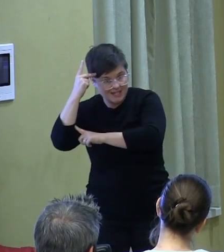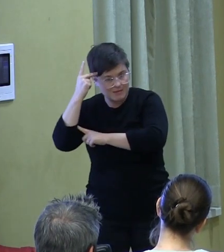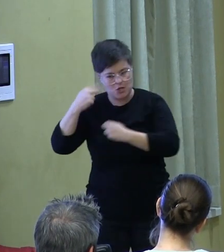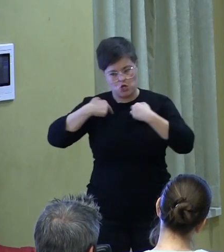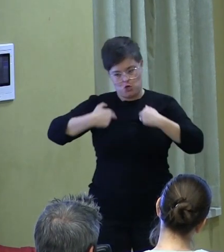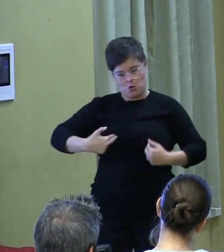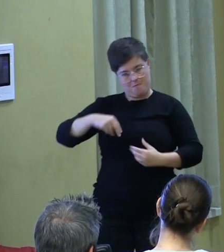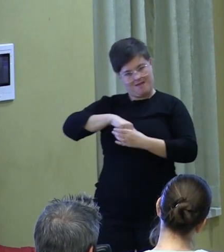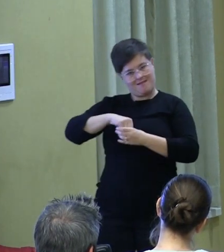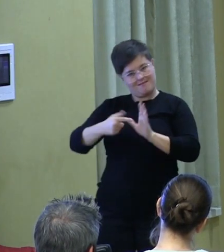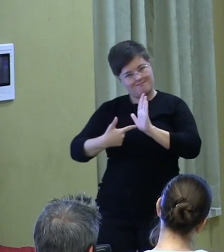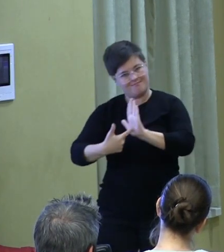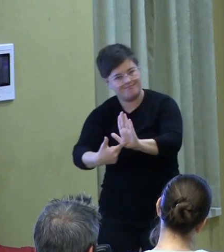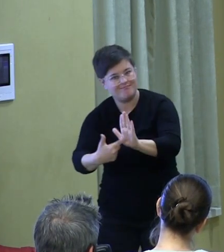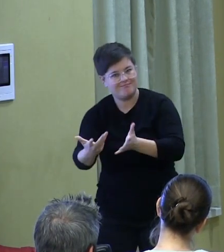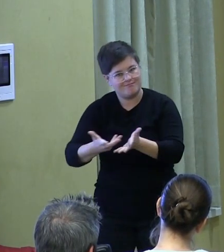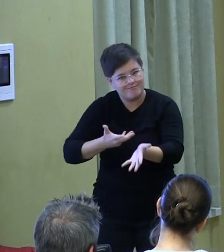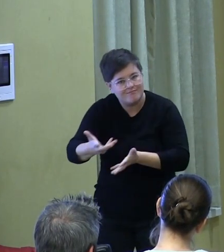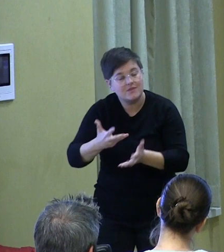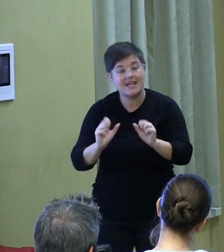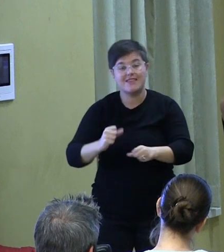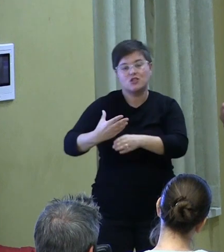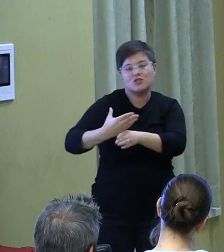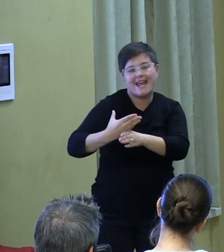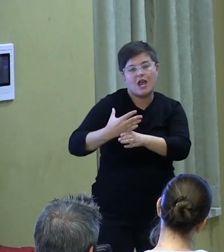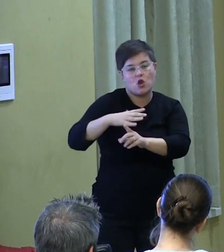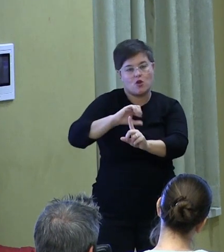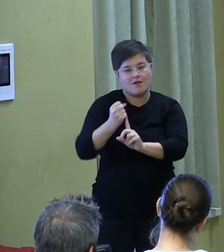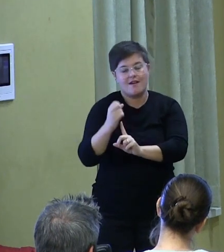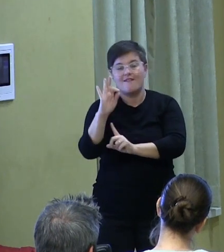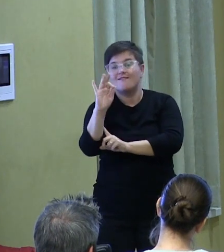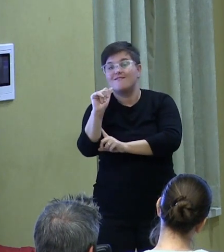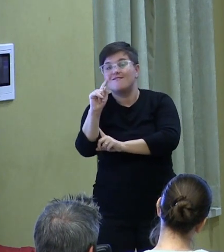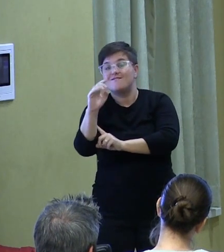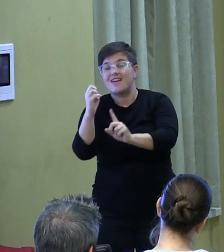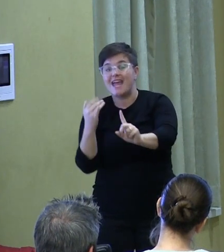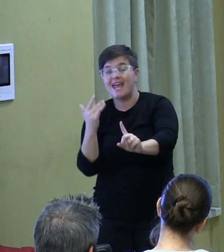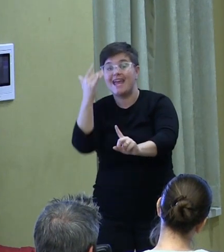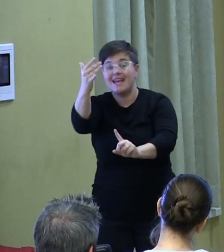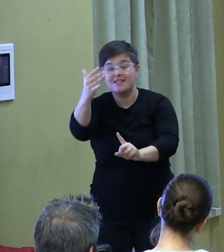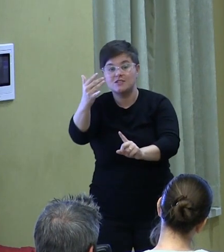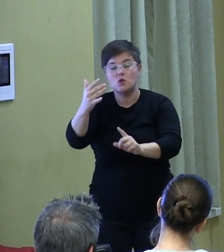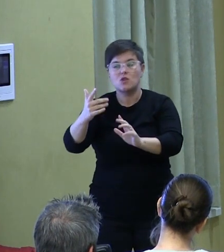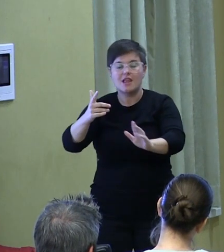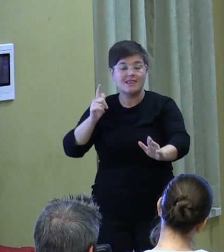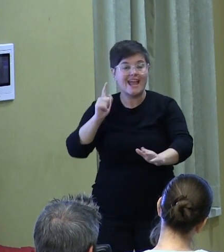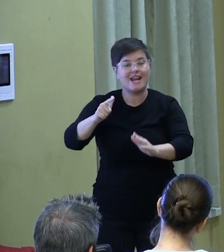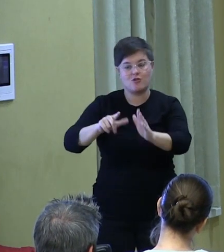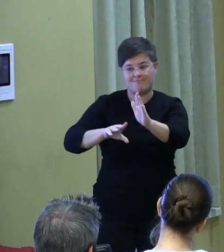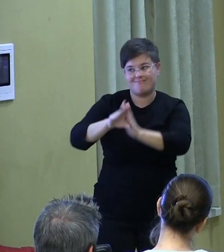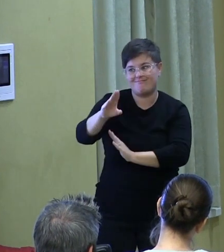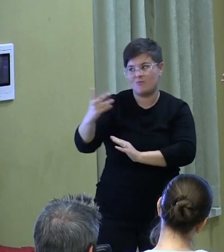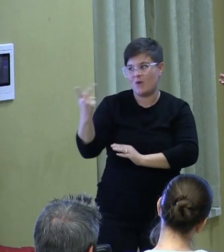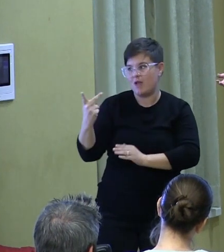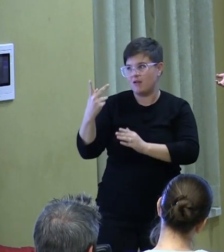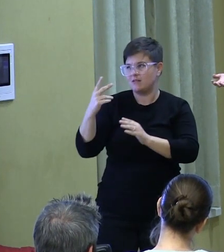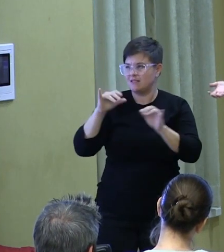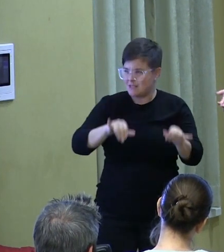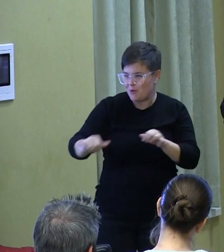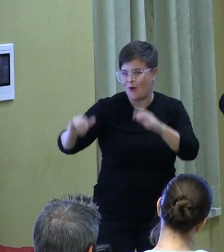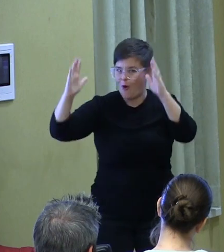Those shared conditions, that shared fate, can give rise to shared objects of hoping, so the what we hope for.